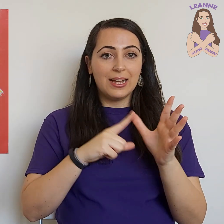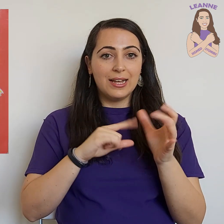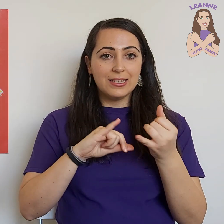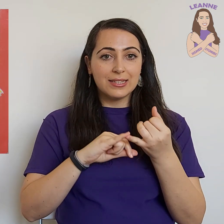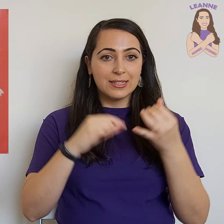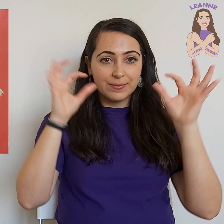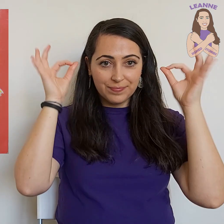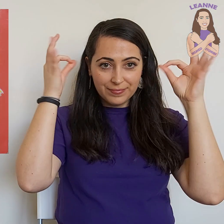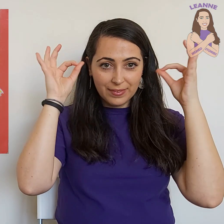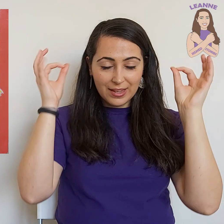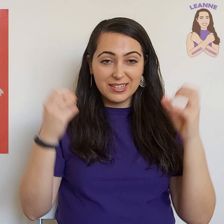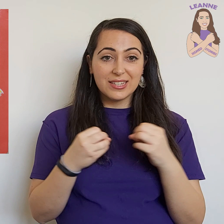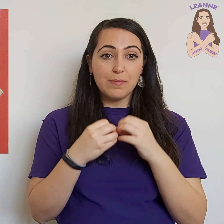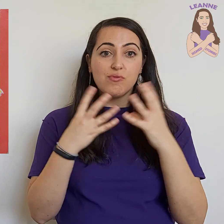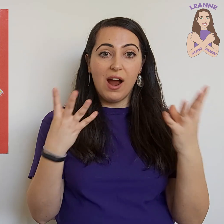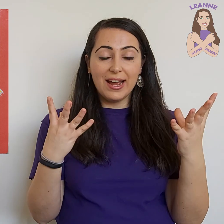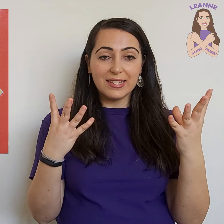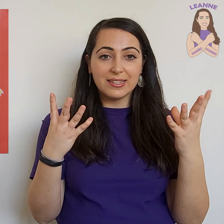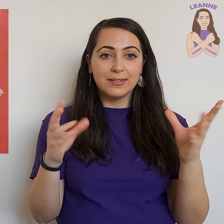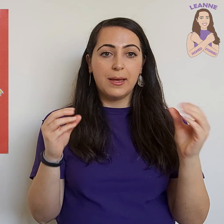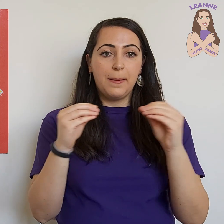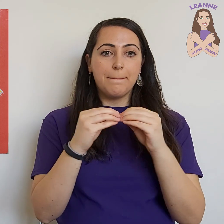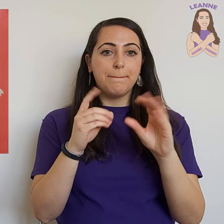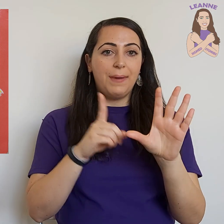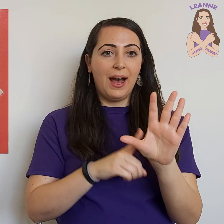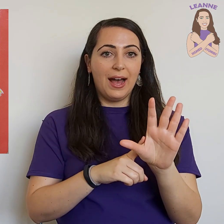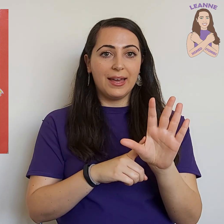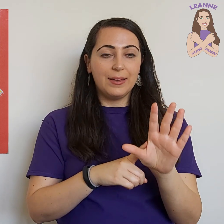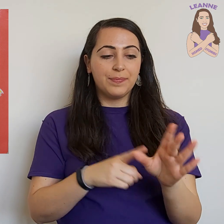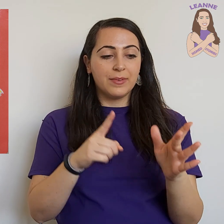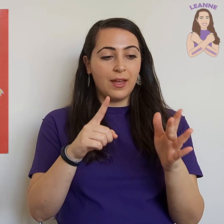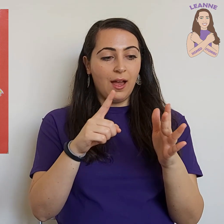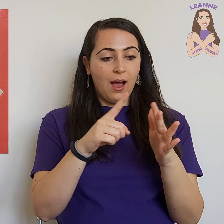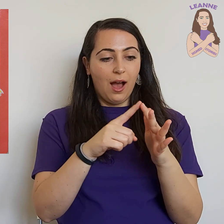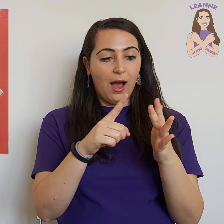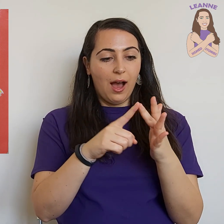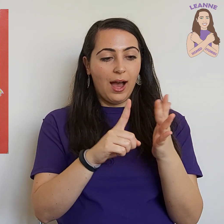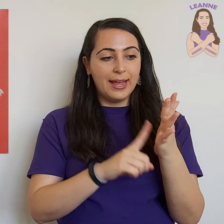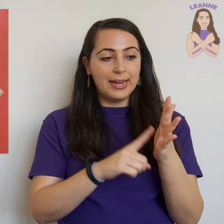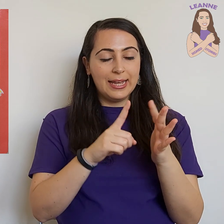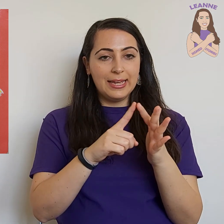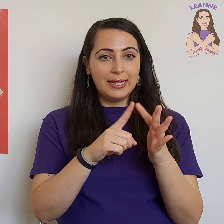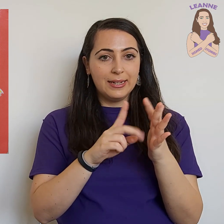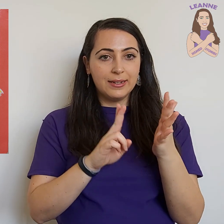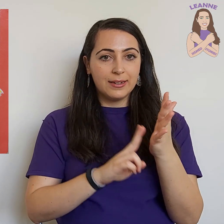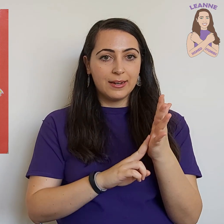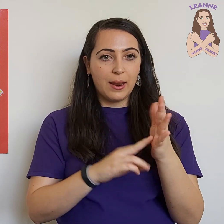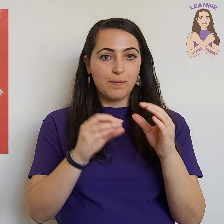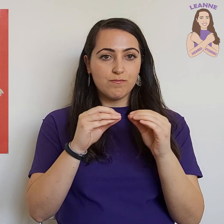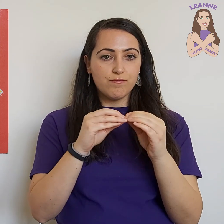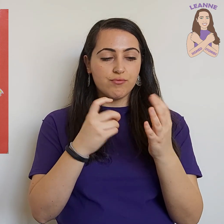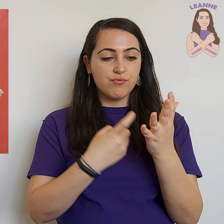Handa's Surprise by Eileen Brown.